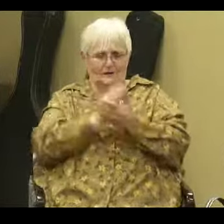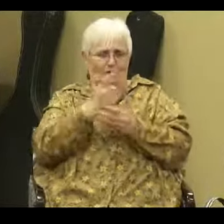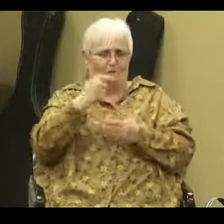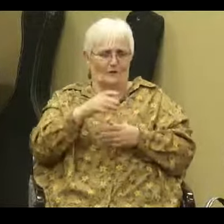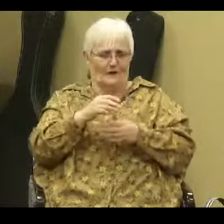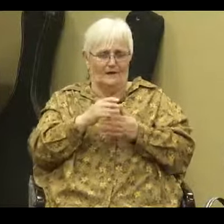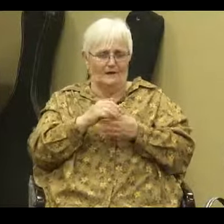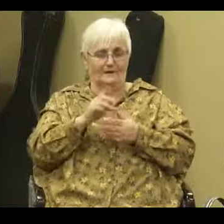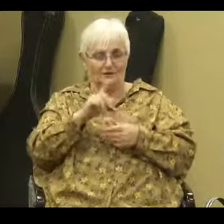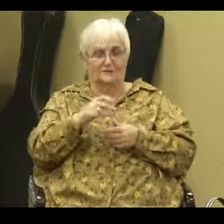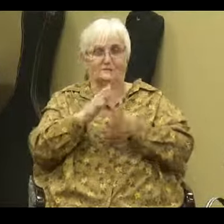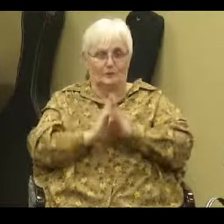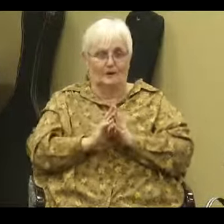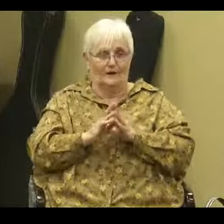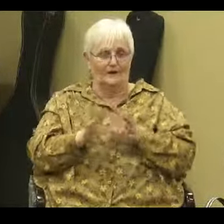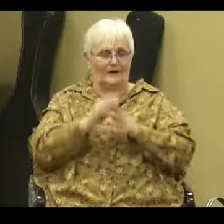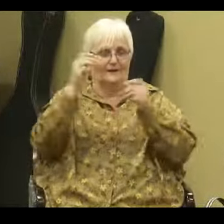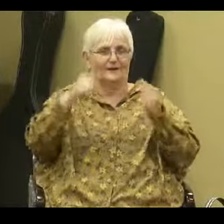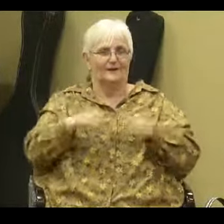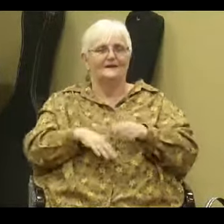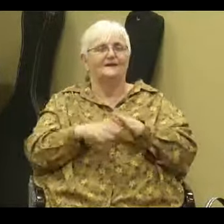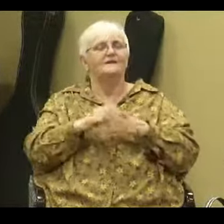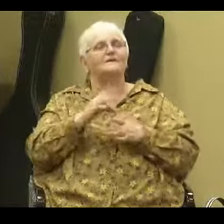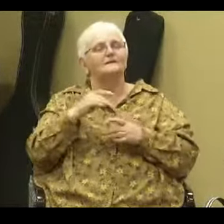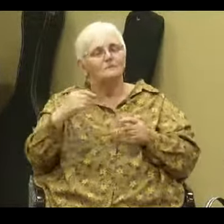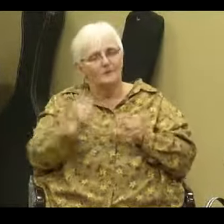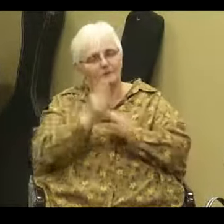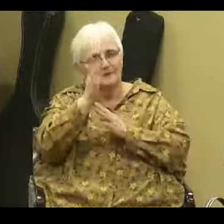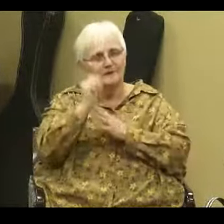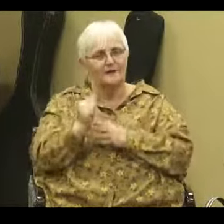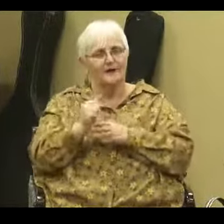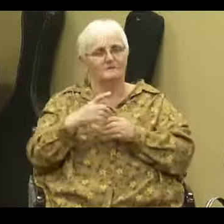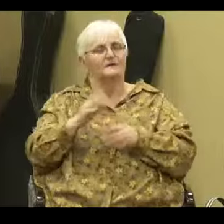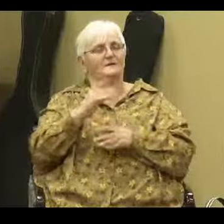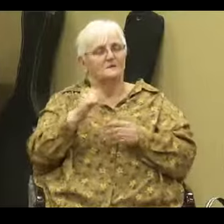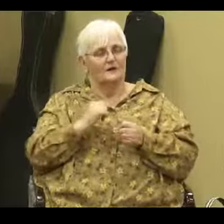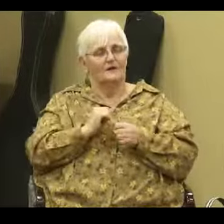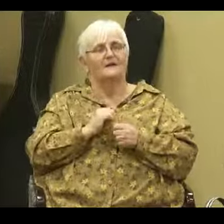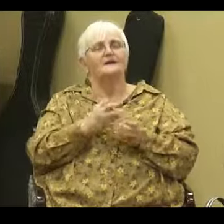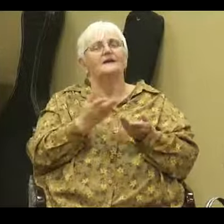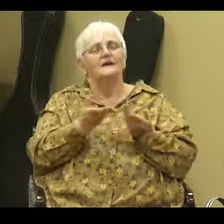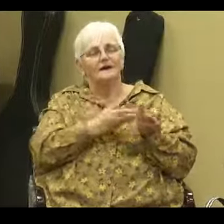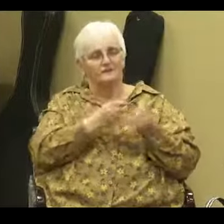in pride hallelujah get in the spirit amen because the spirit gets understanding the mind doesn't